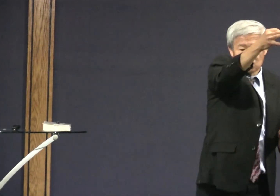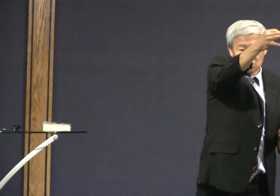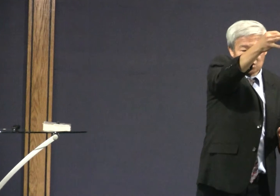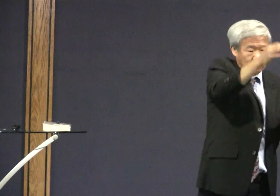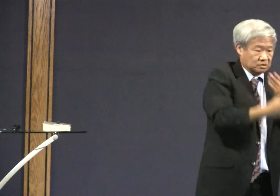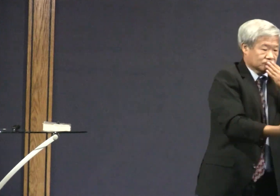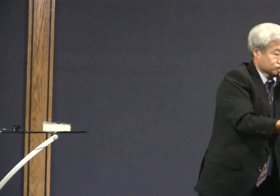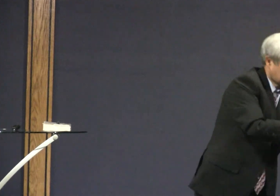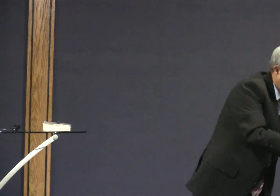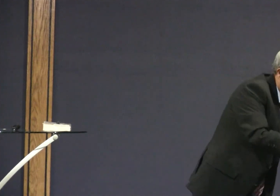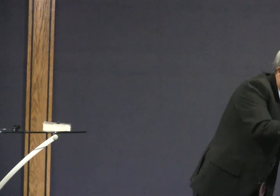they